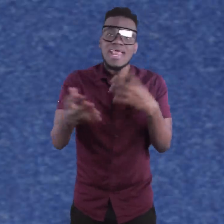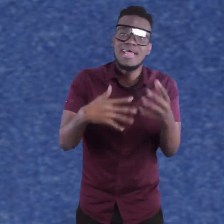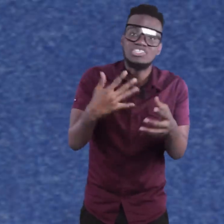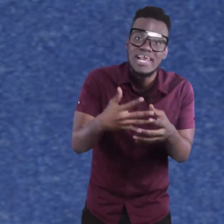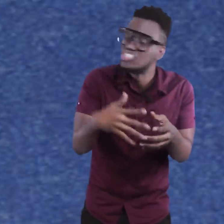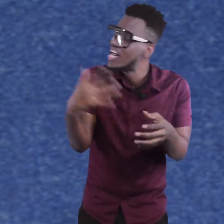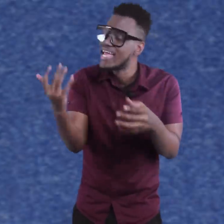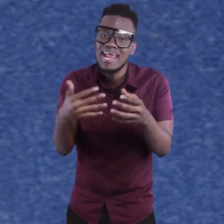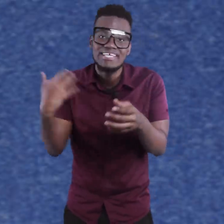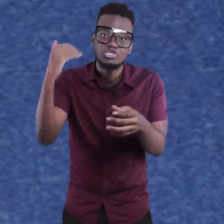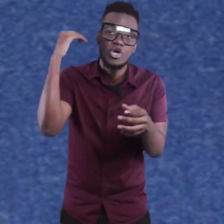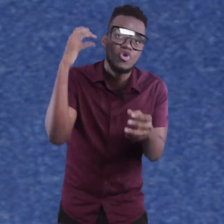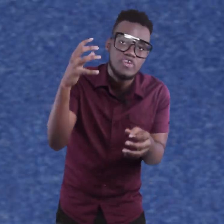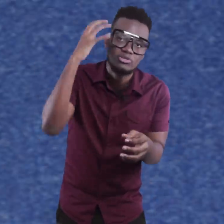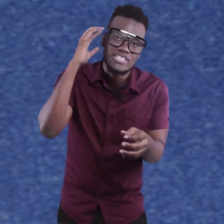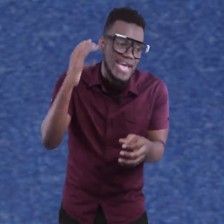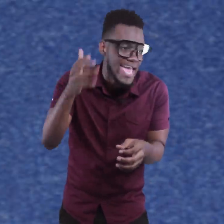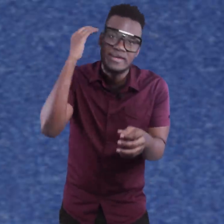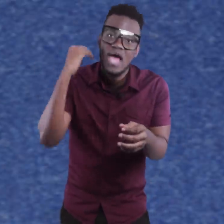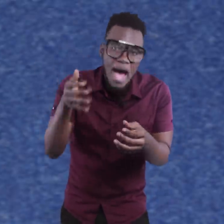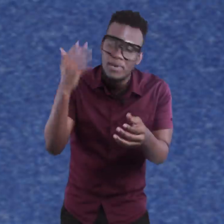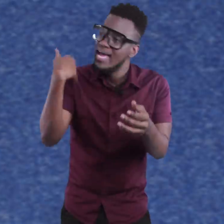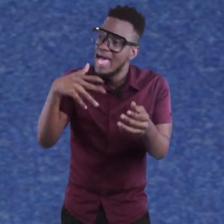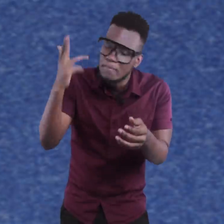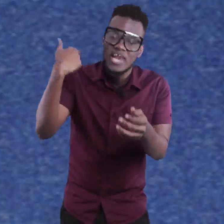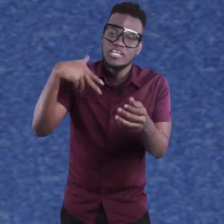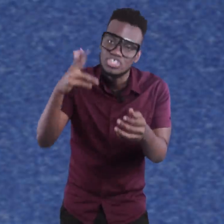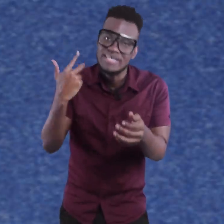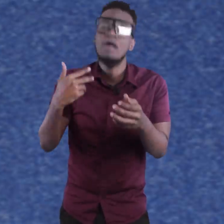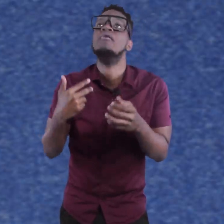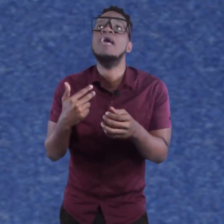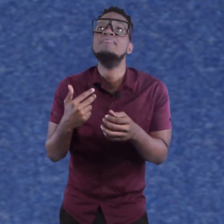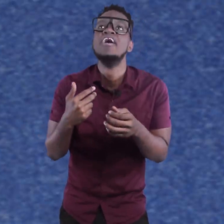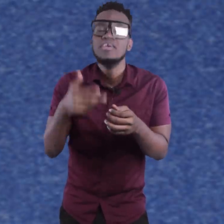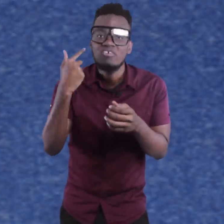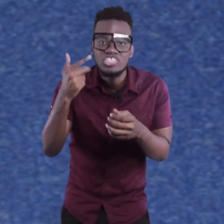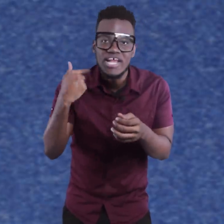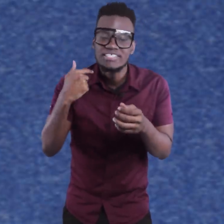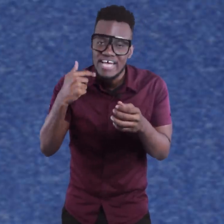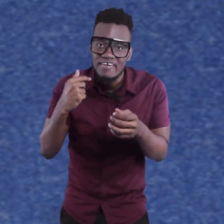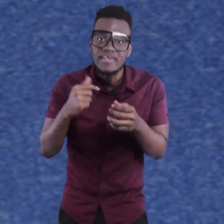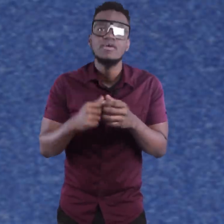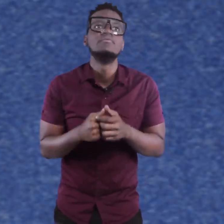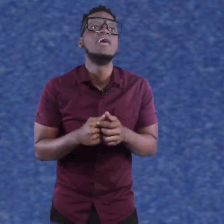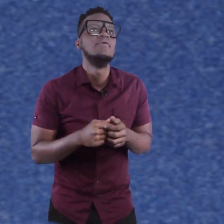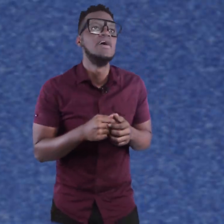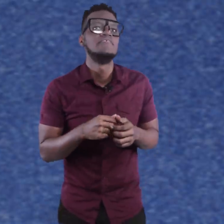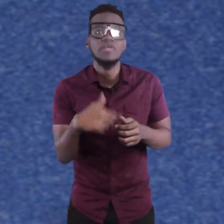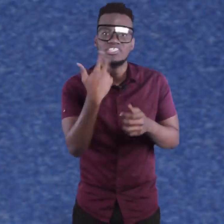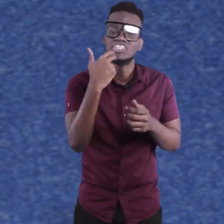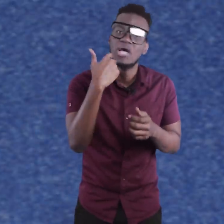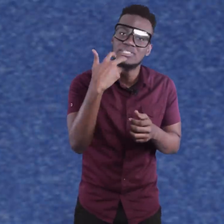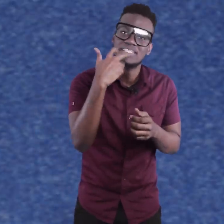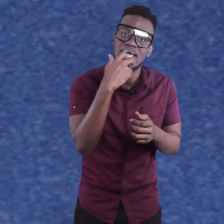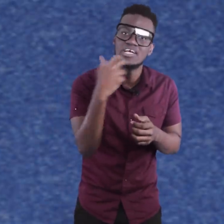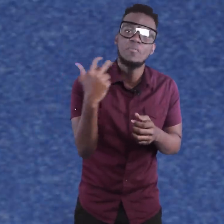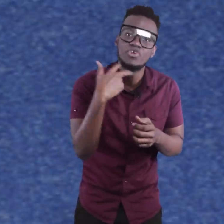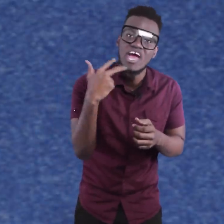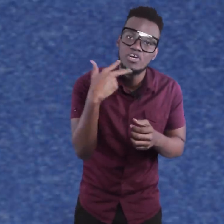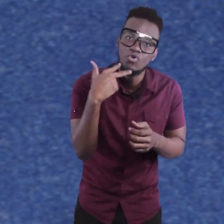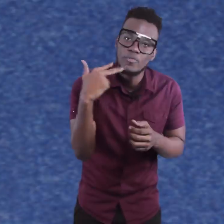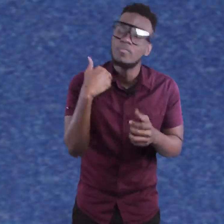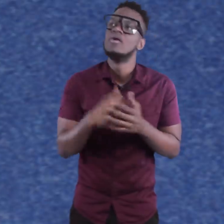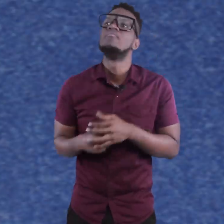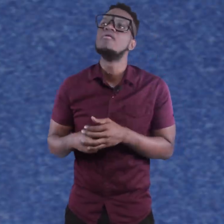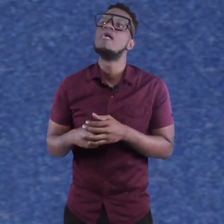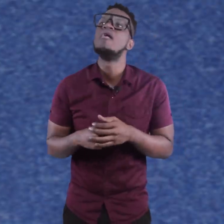girl come up with the banana challenge and all kind of things so you know the rhythm just in your head and you have the melody just in there. You know Jada like a style already, wally, foolish, she always sing like Sarah